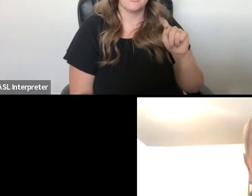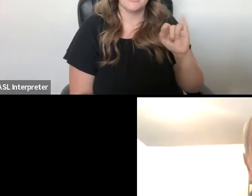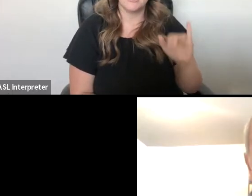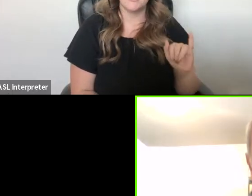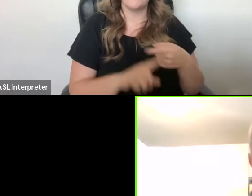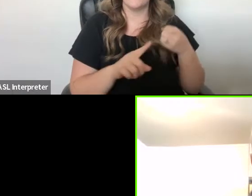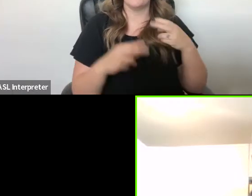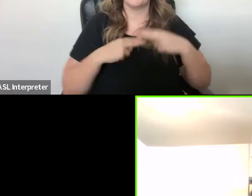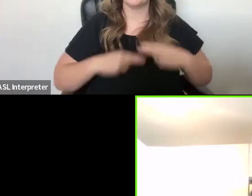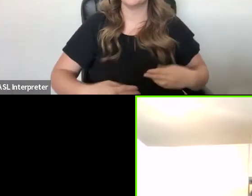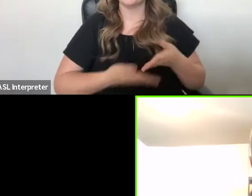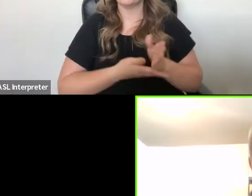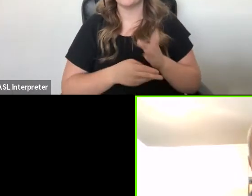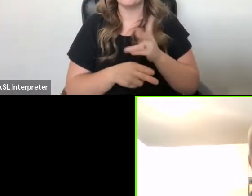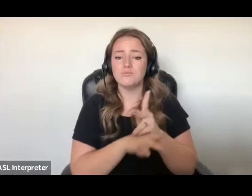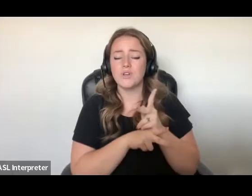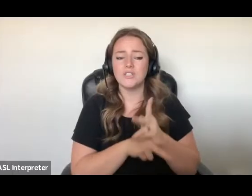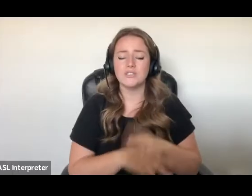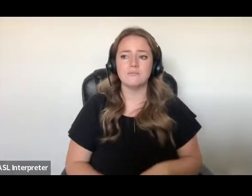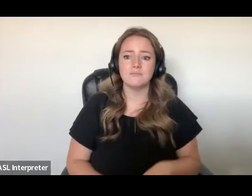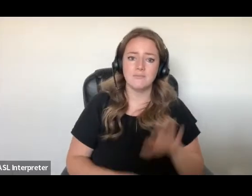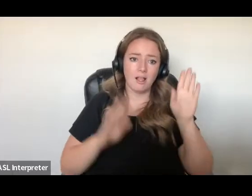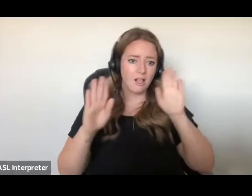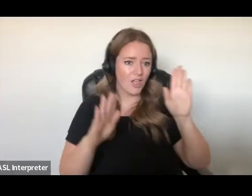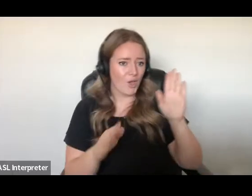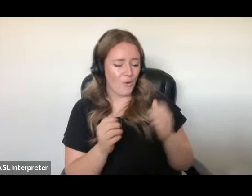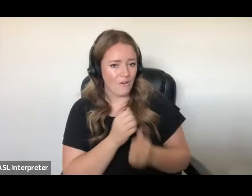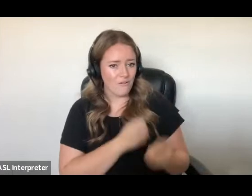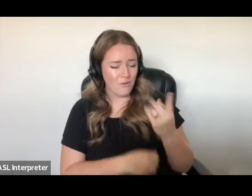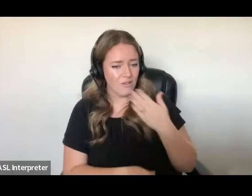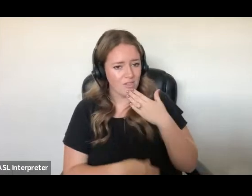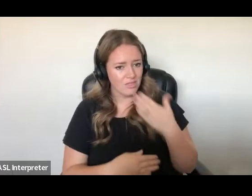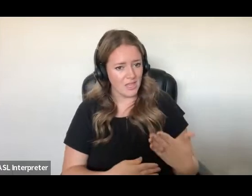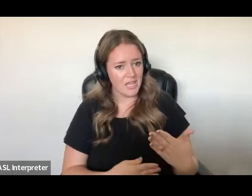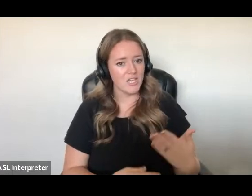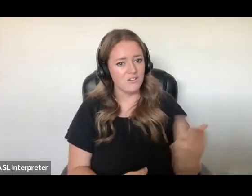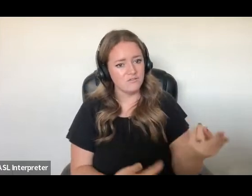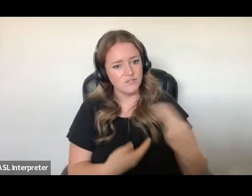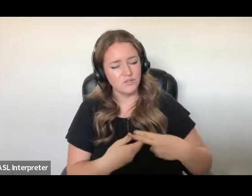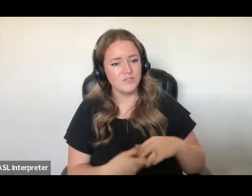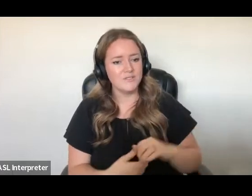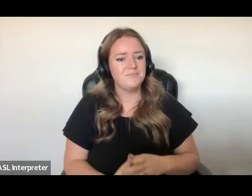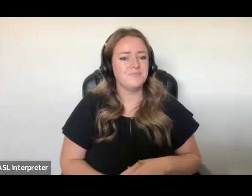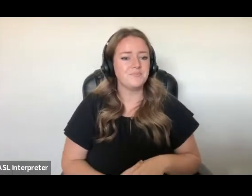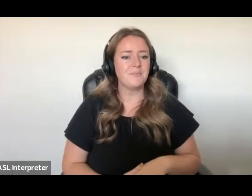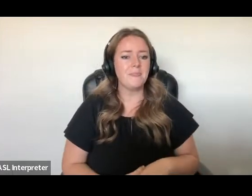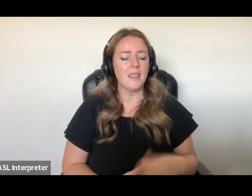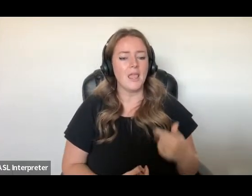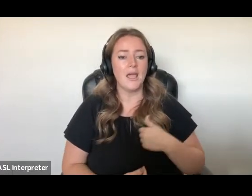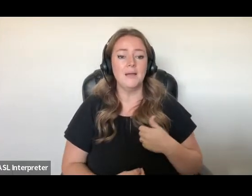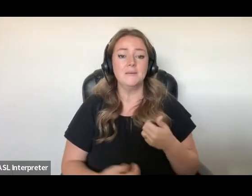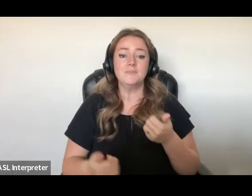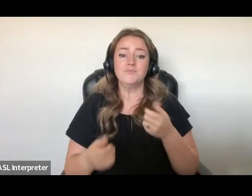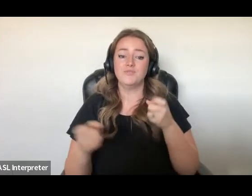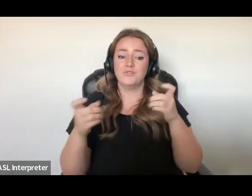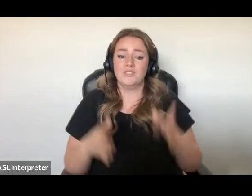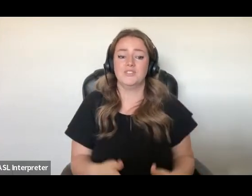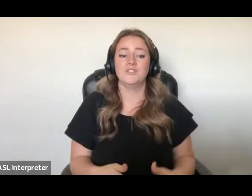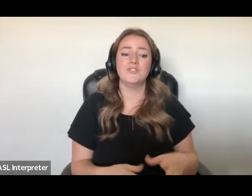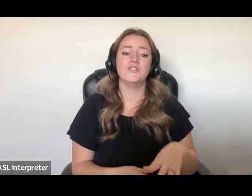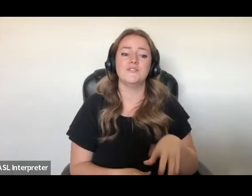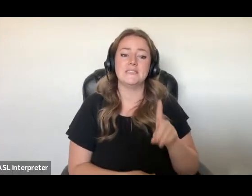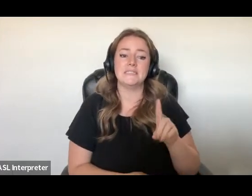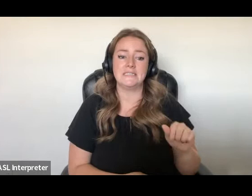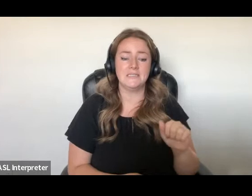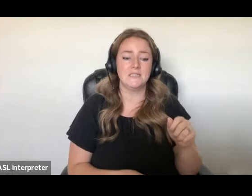Hello, everyone, and thank you for this opportunity. My name is Samer, and I'm the Associate Director for Disability Rights at Human Rights Watch, an independent,